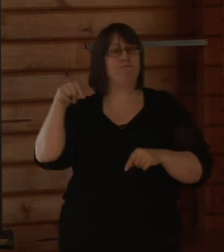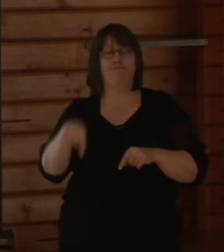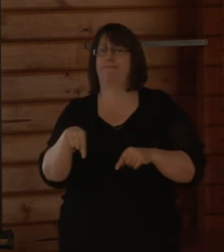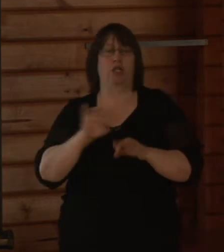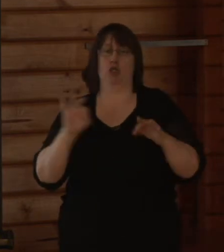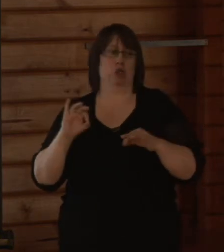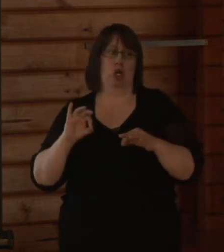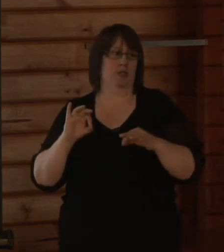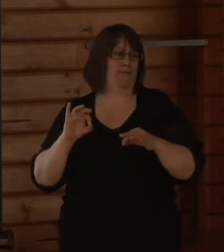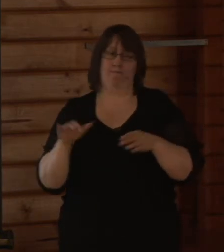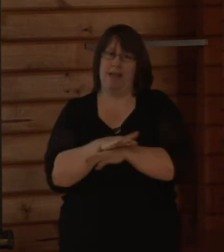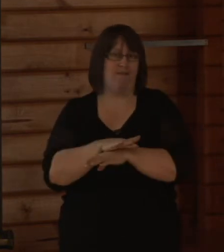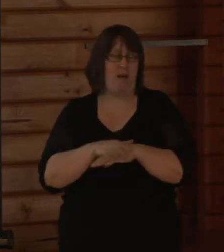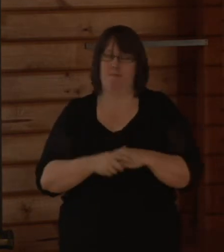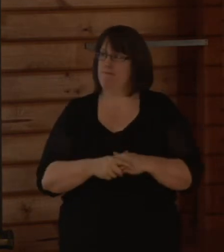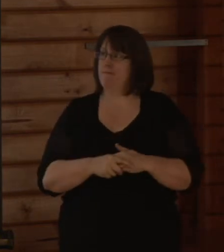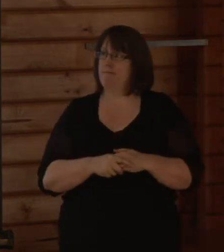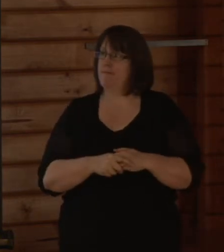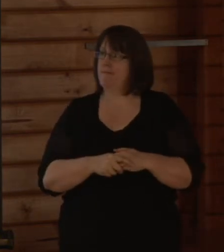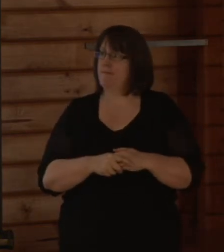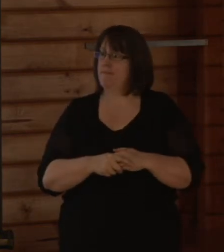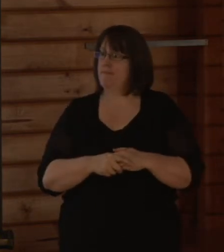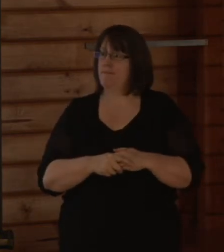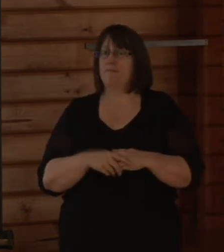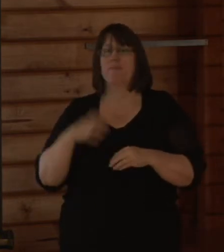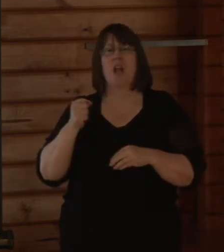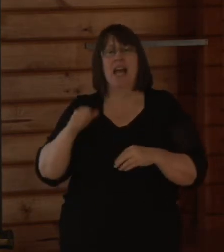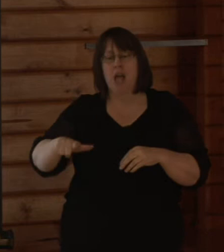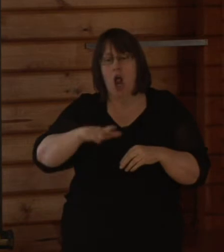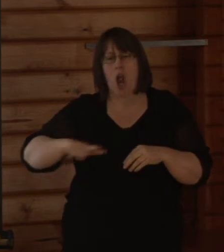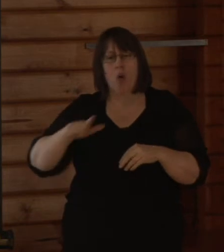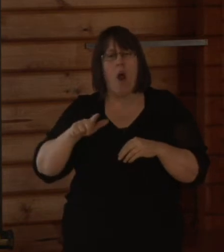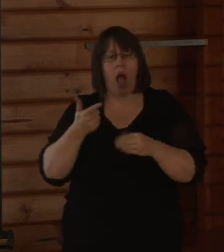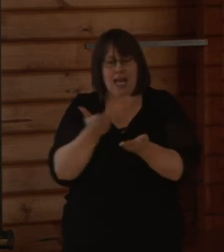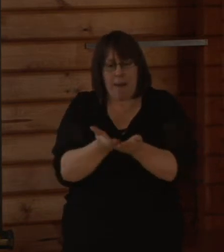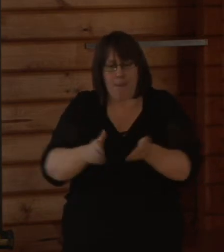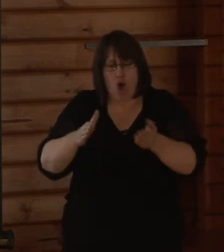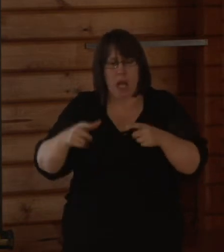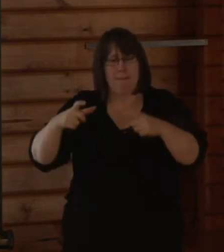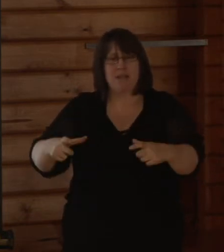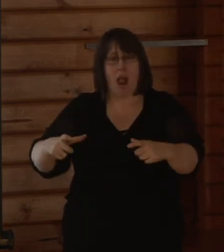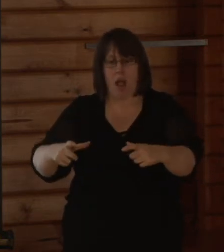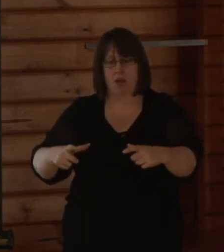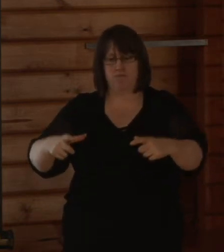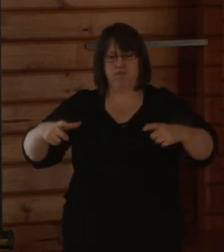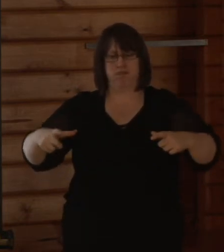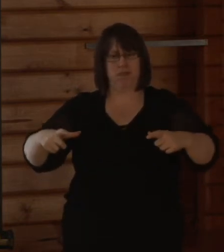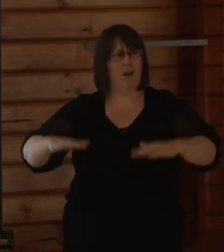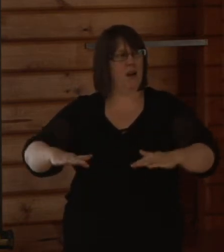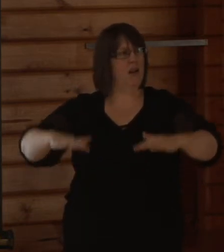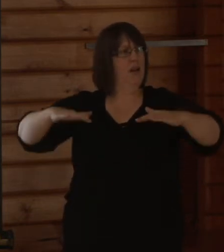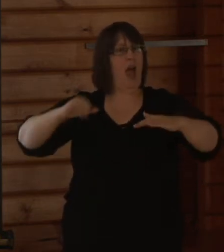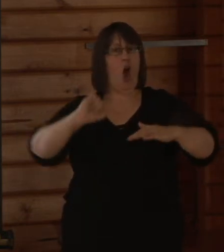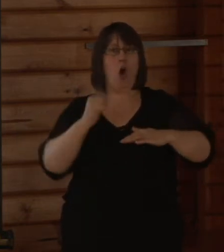It does not. It IFE does not cover local water ponding from frequent rainfall events, as this is covered by